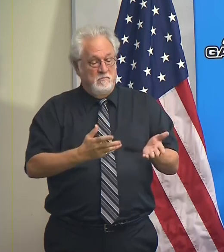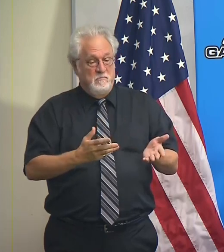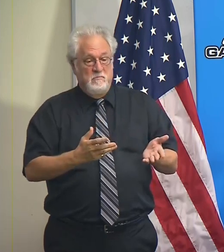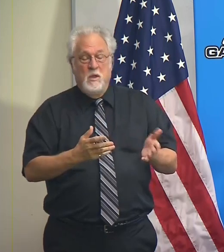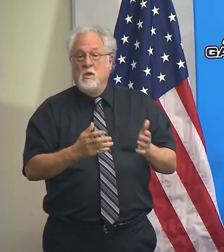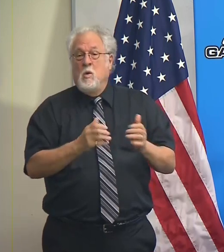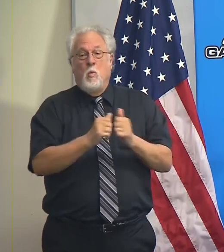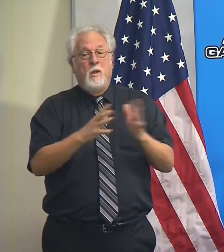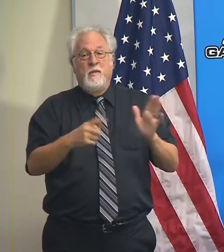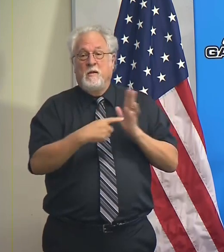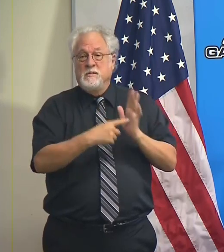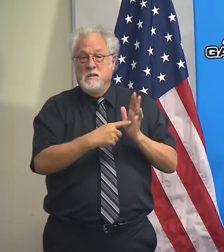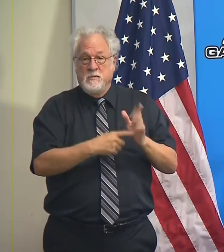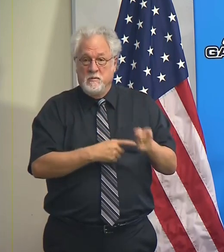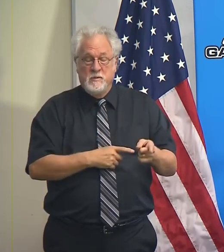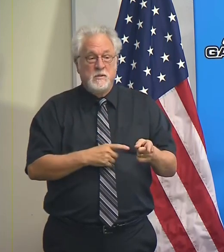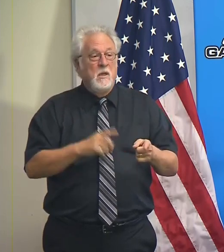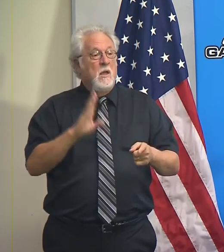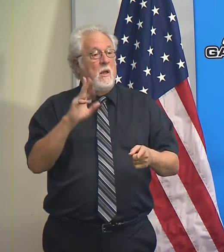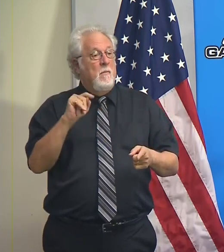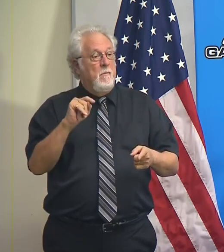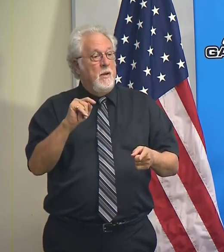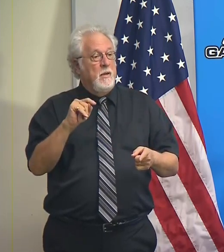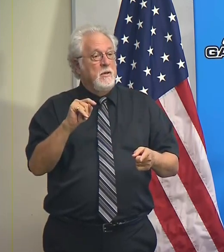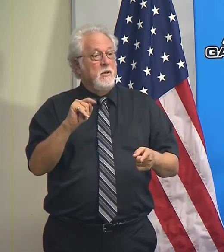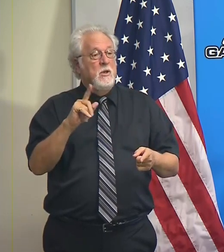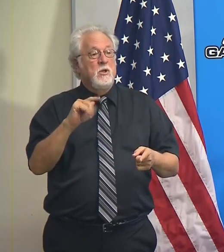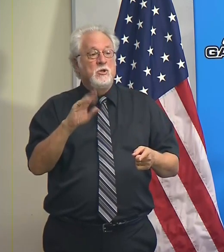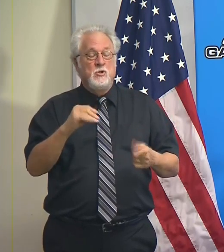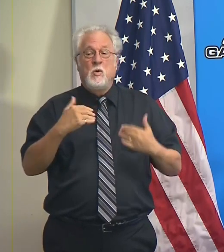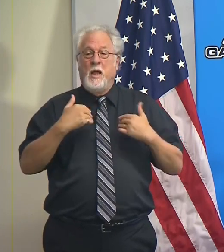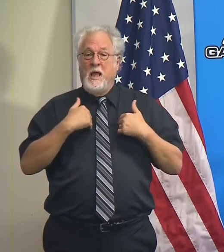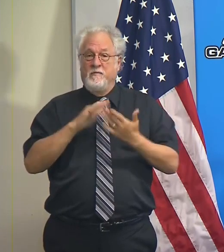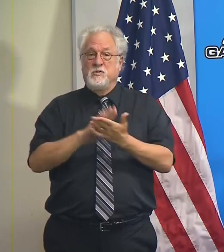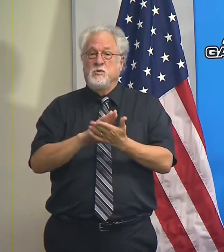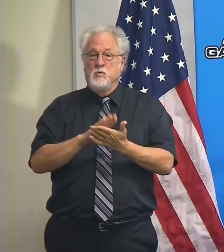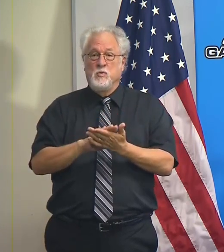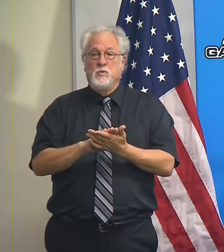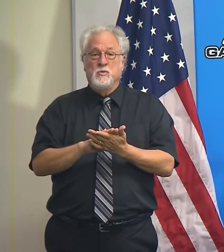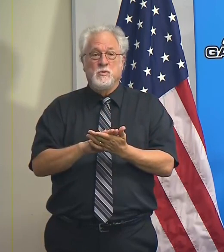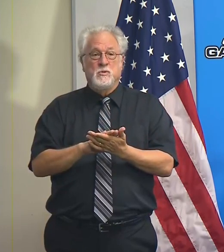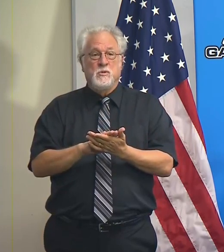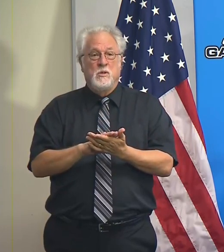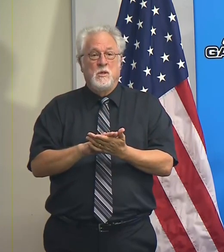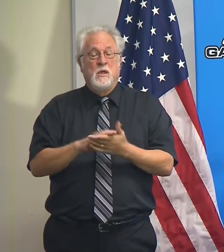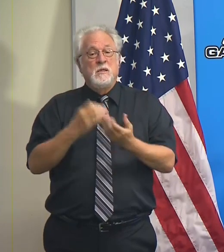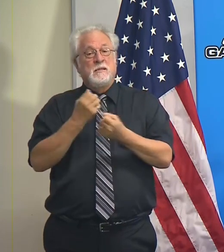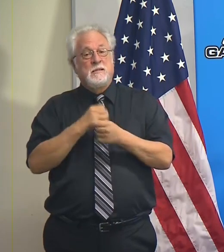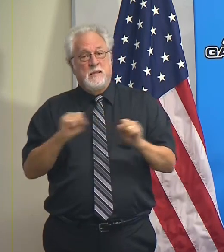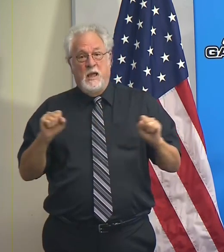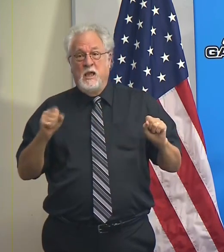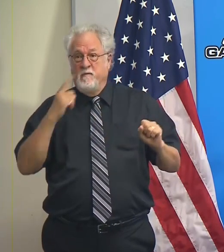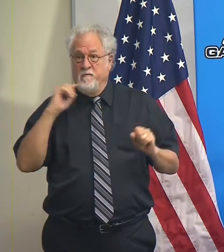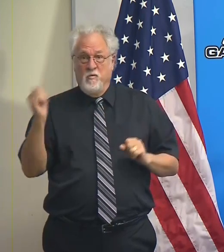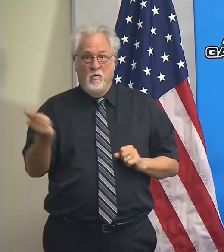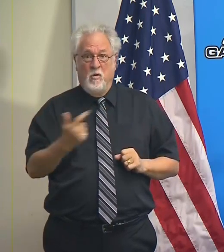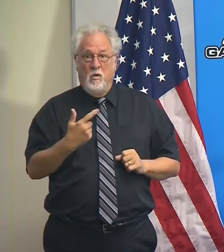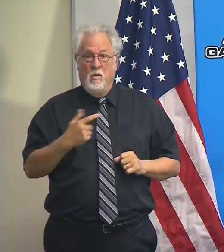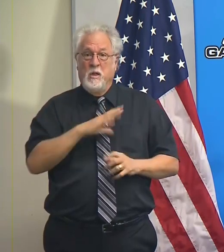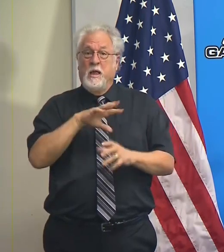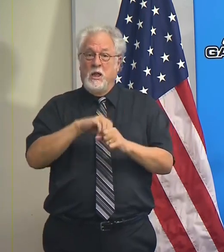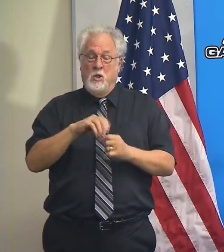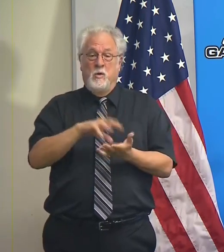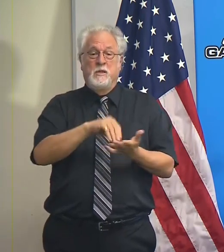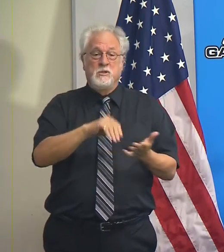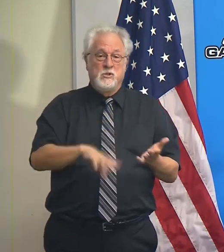asymptomatic. But in order to have our schools be as safe as possible for everyone, including